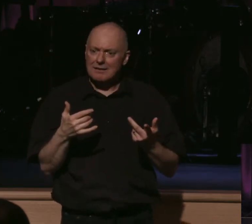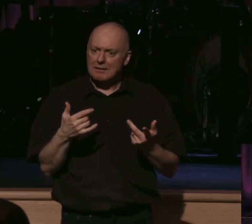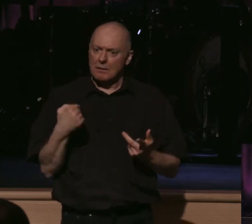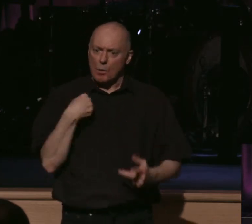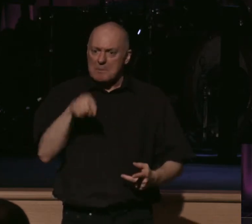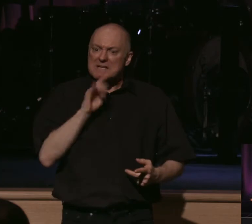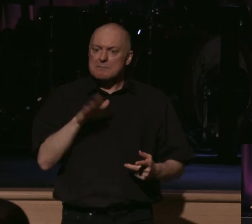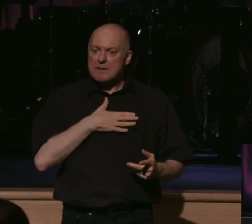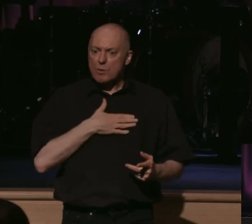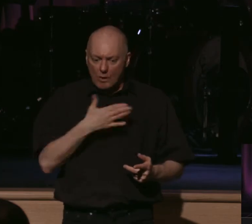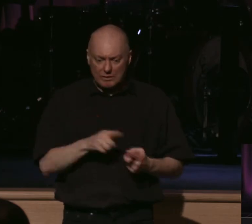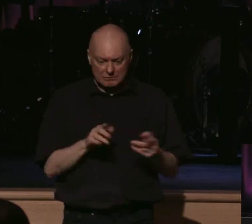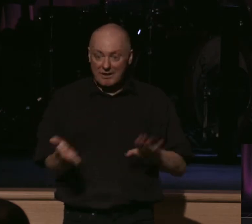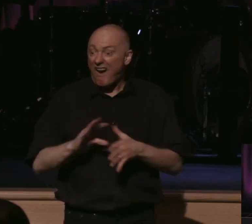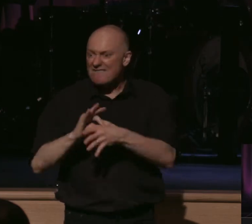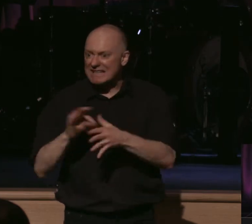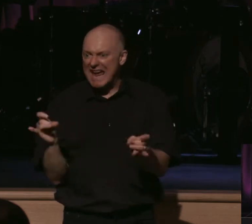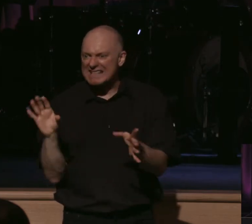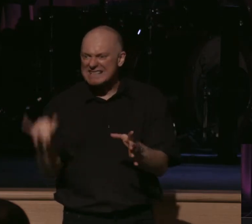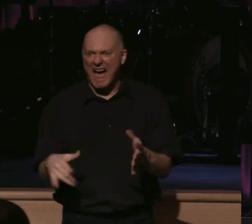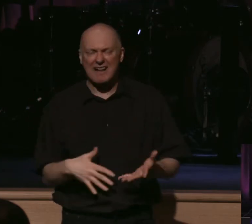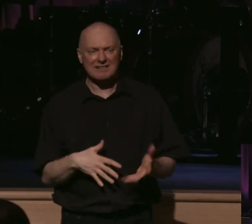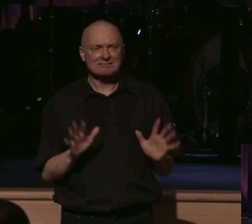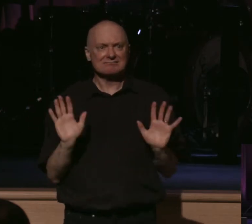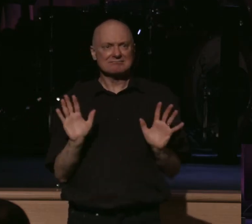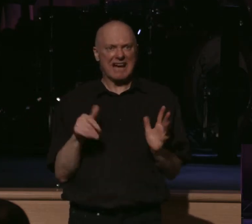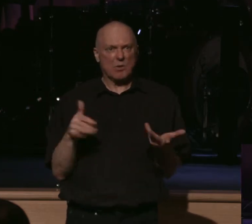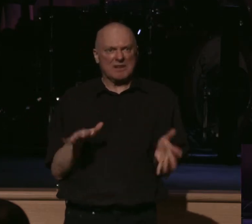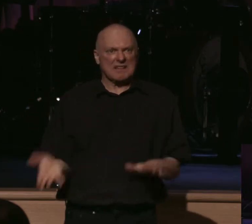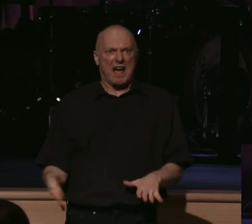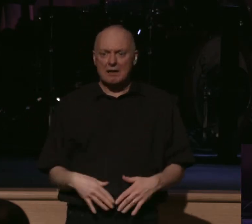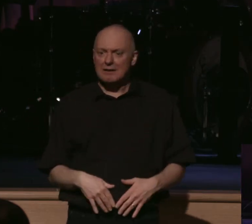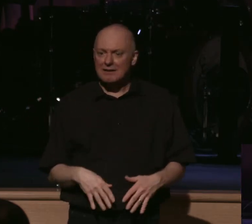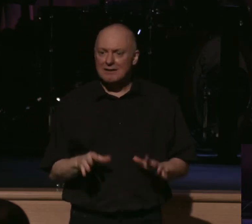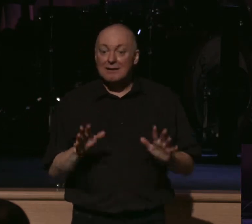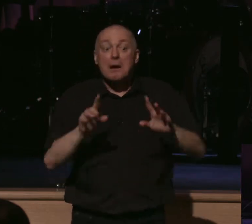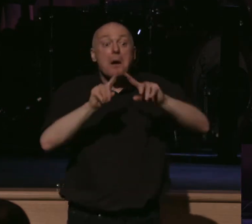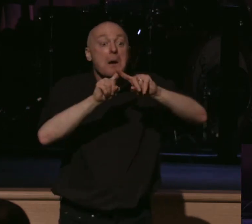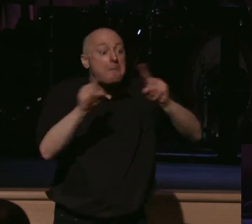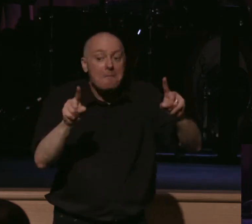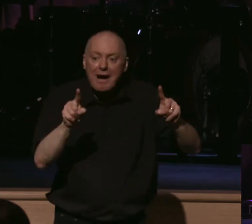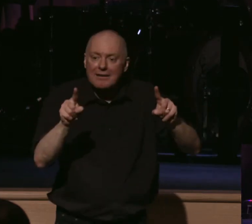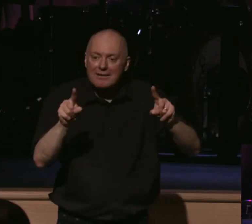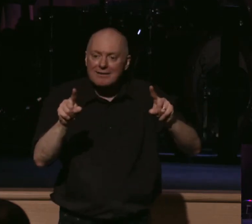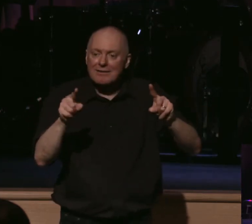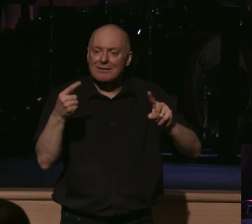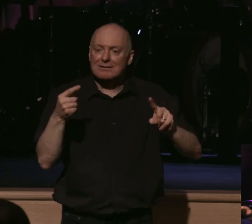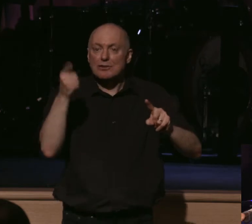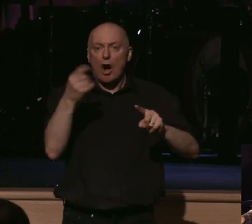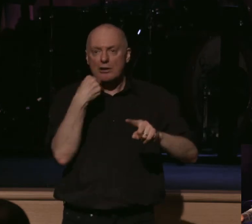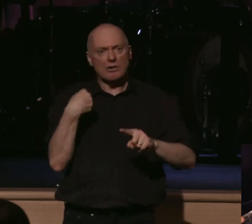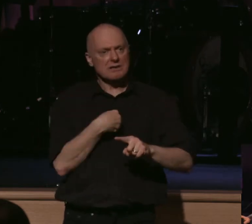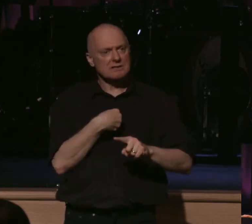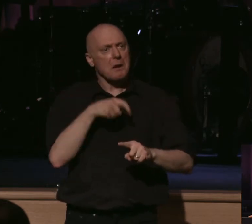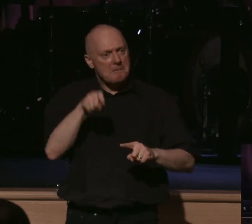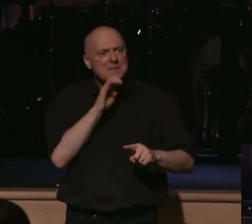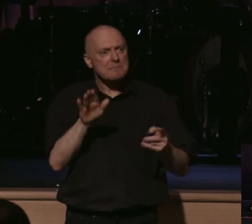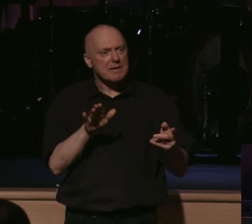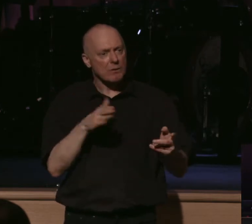self, that's hard. Our flesh hates that. The spirit of God within us loves it. But the call to death in self, that's why Jesus says in